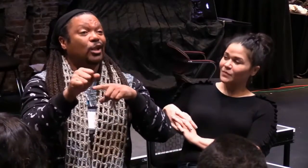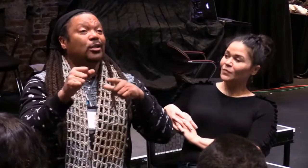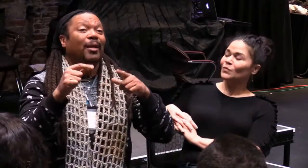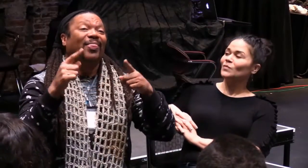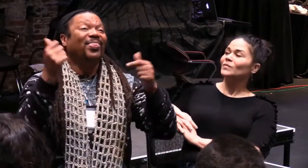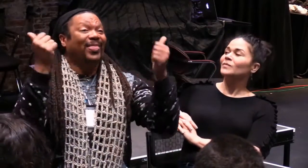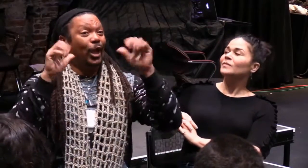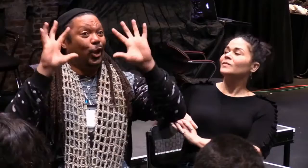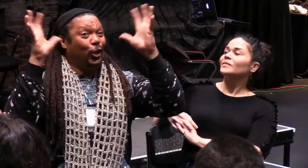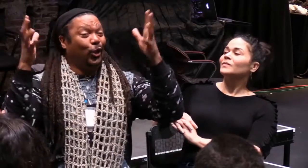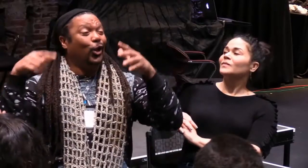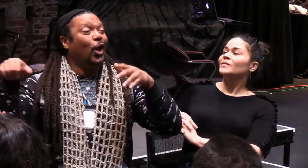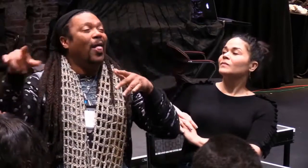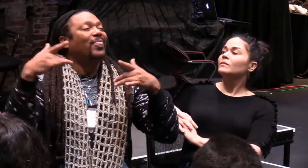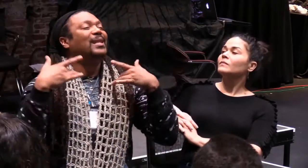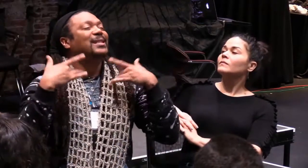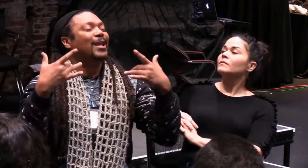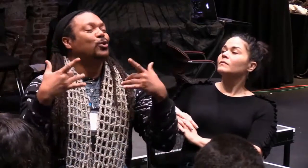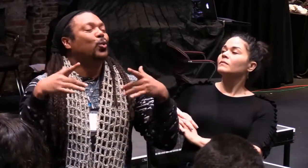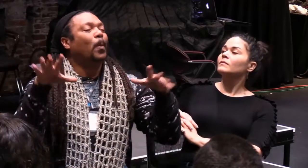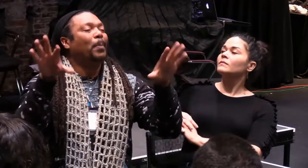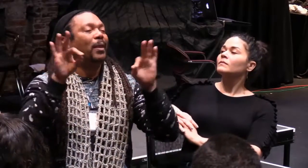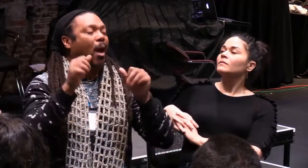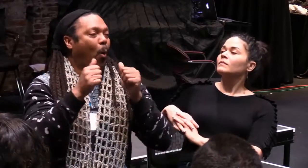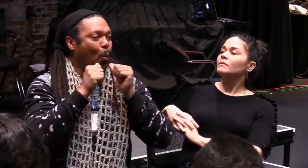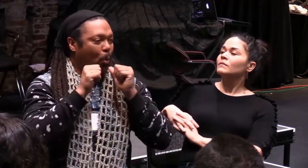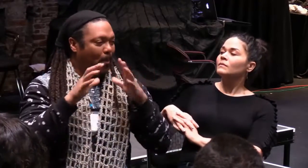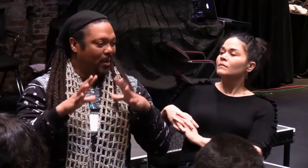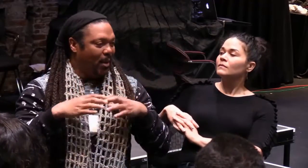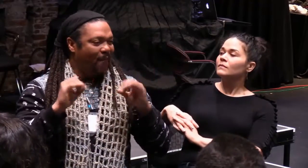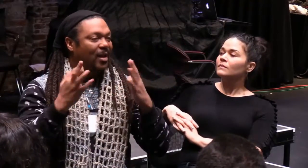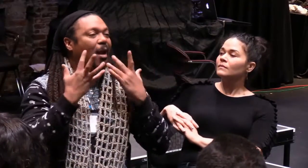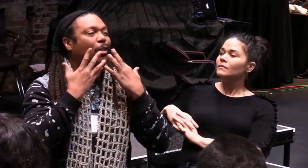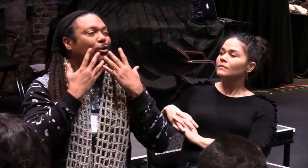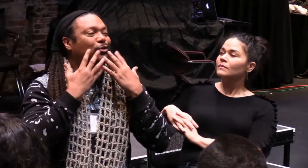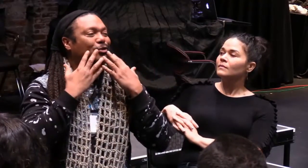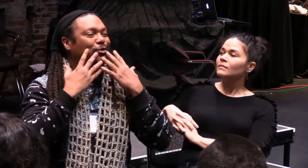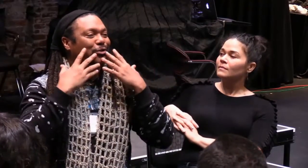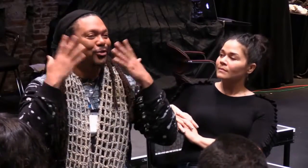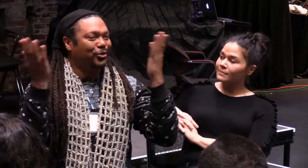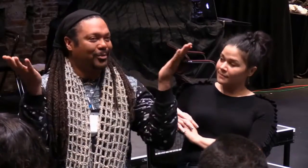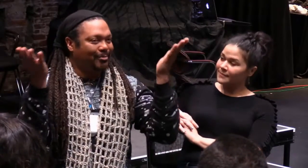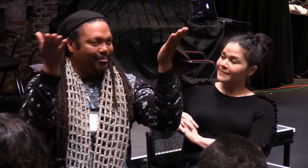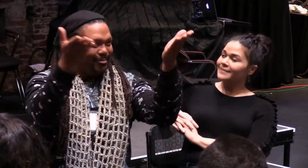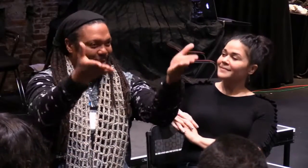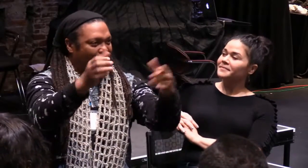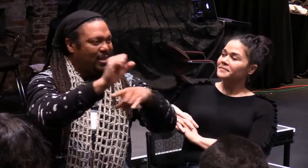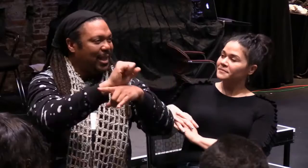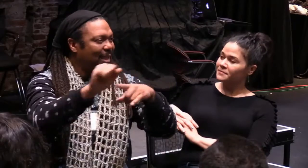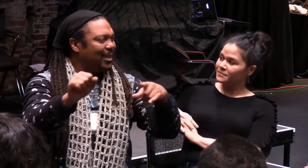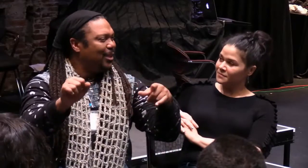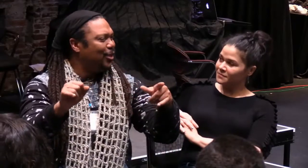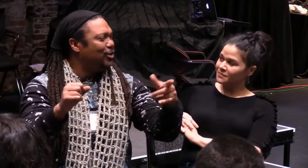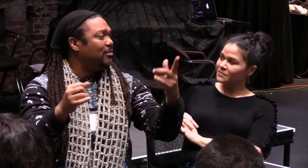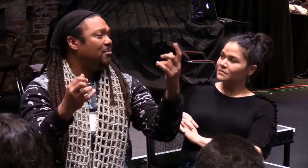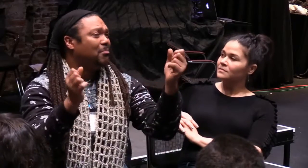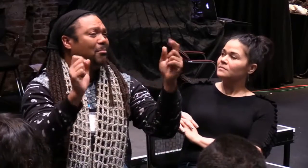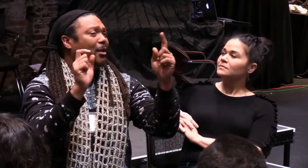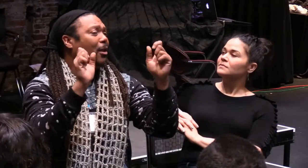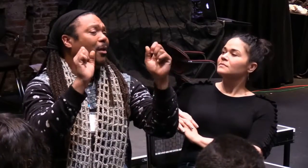Every time I'm on the stage in the theater space, there's this tendency to, let's say, select a woman of color on the